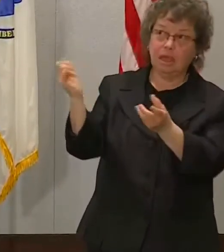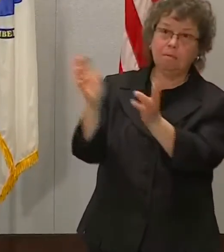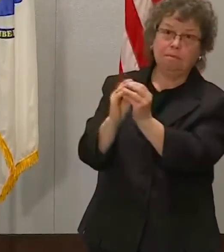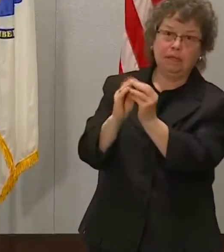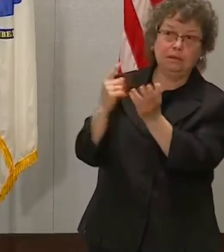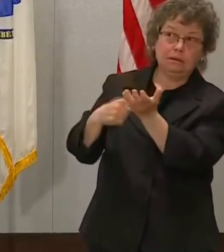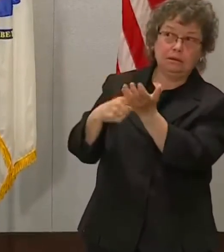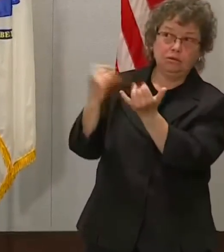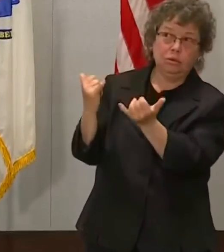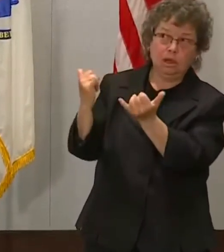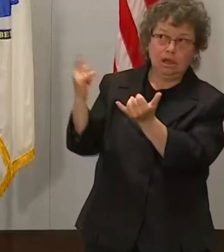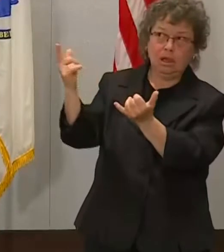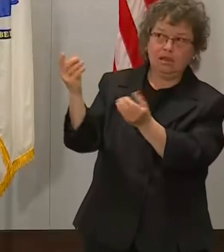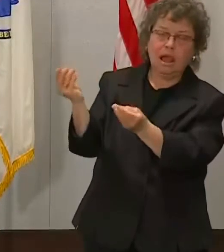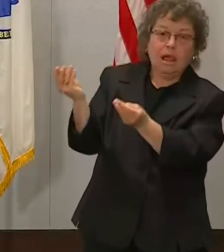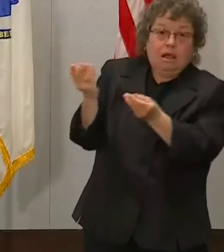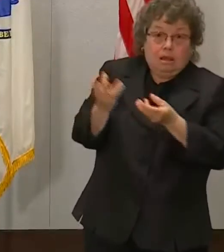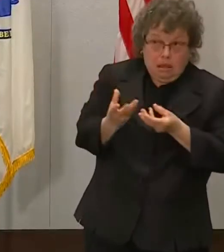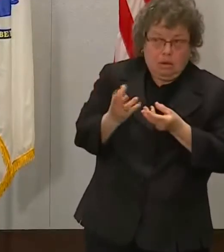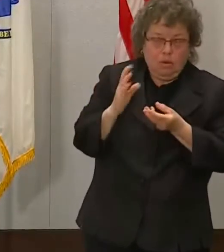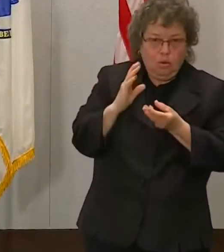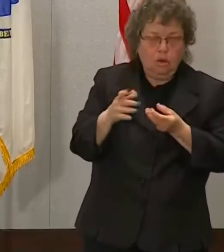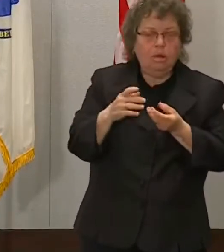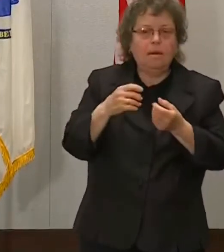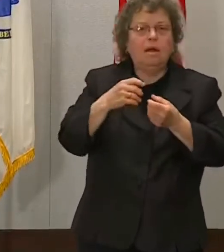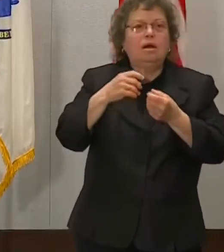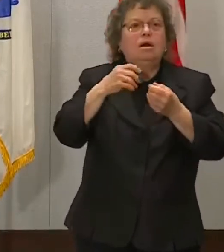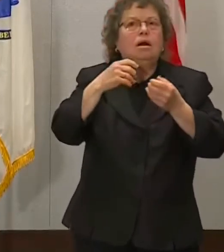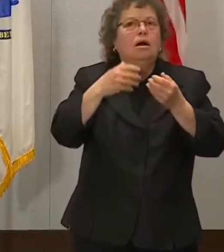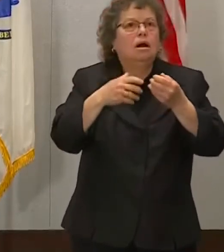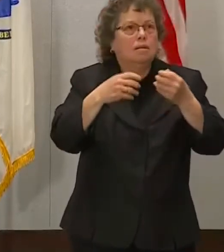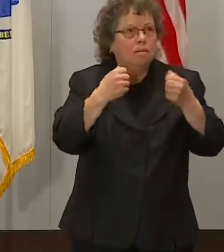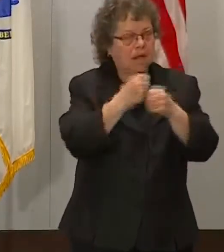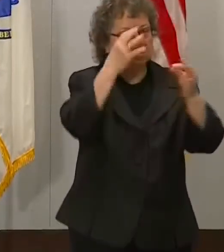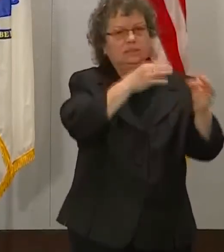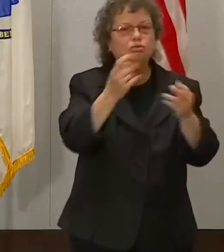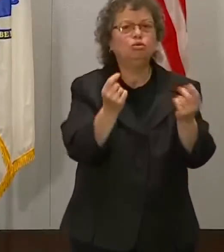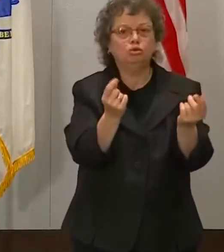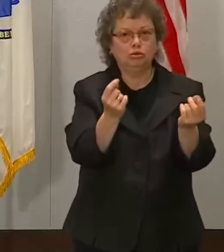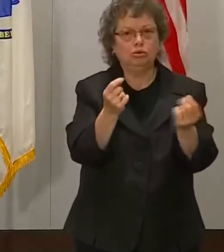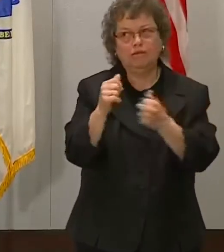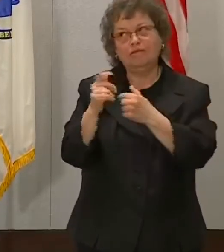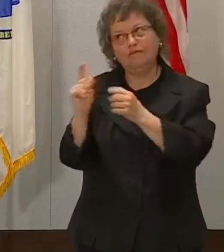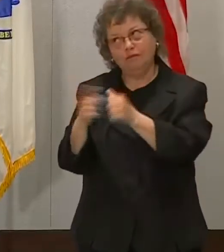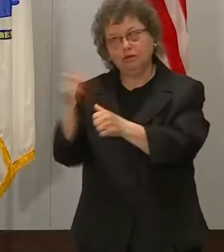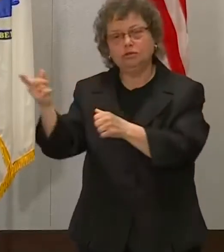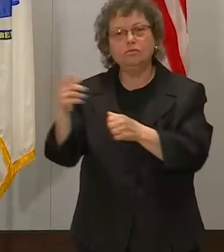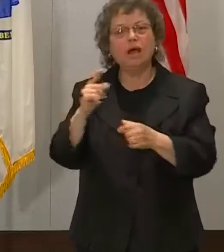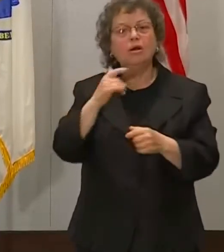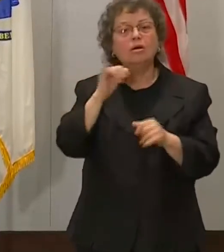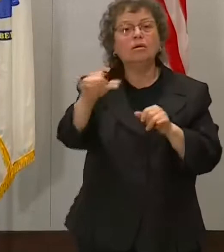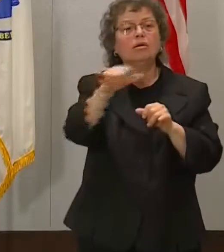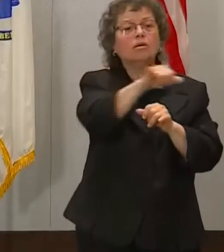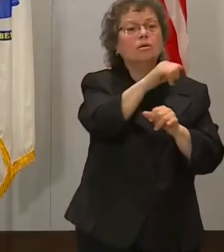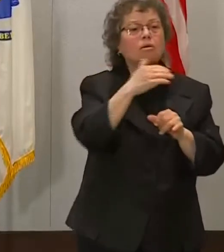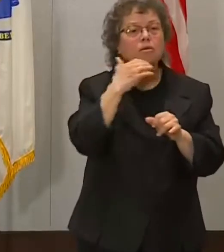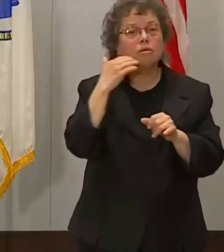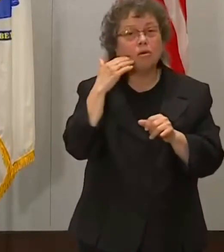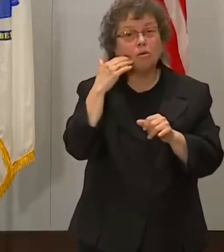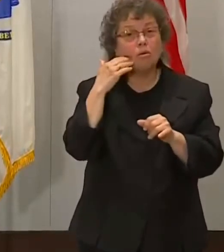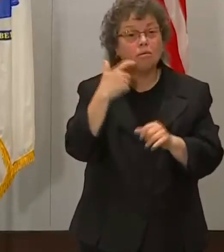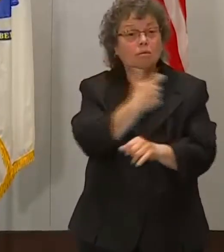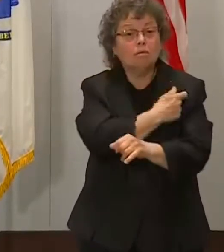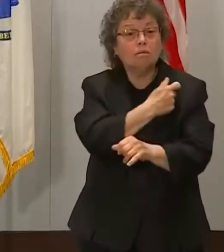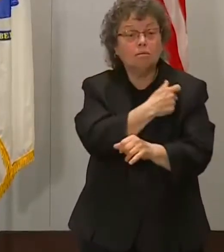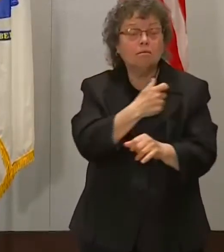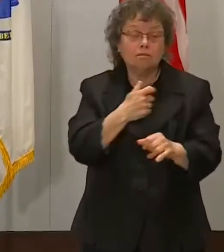guide our decisions. But we are quite capable of taking the homebound program and converting it into a two